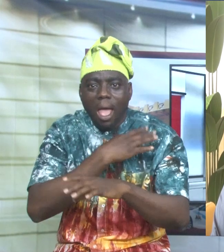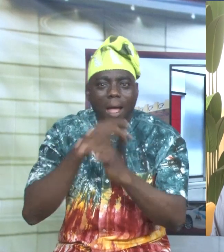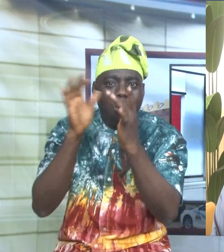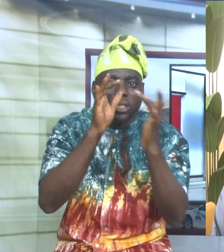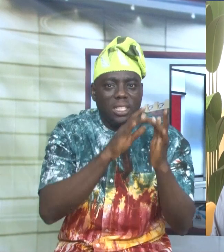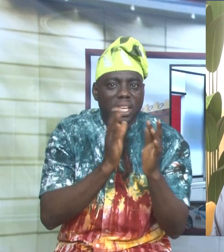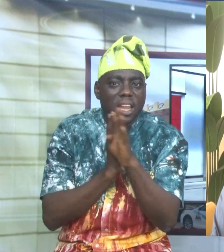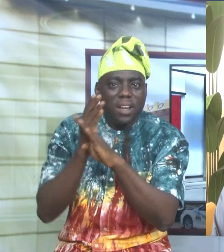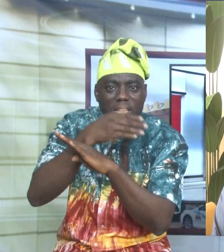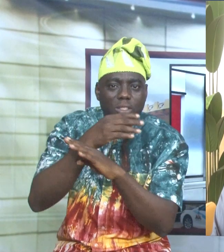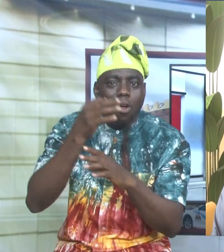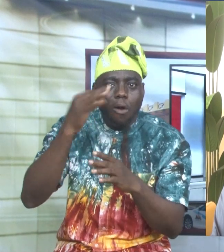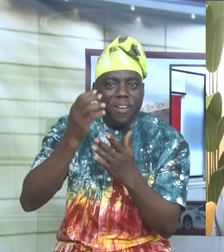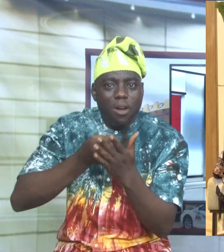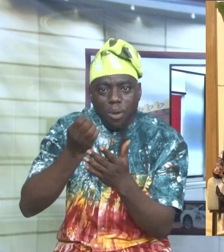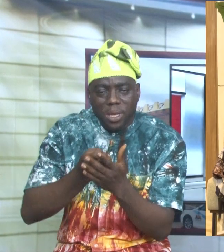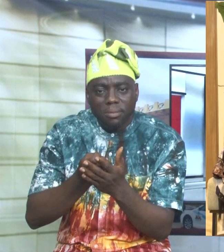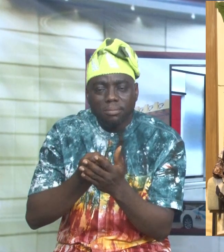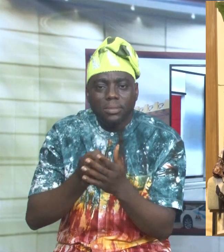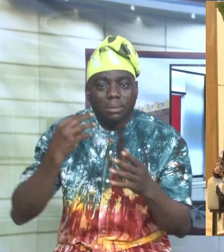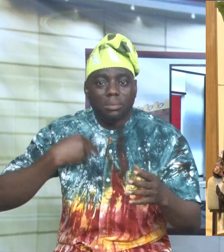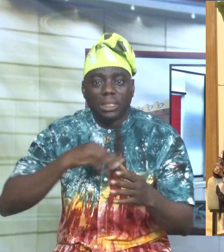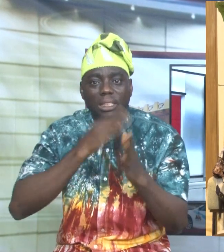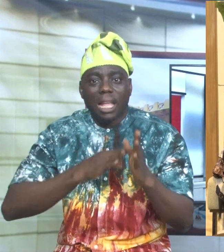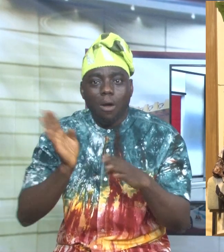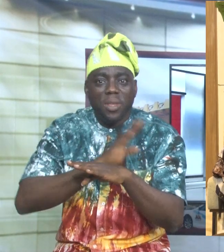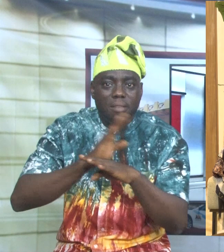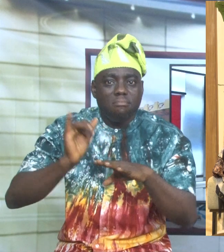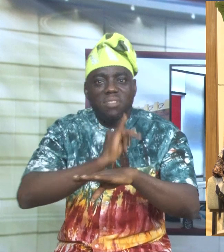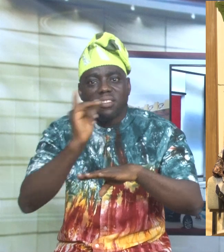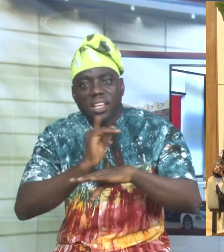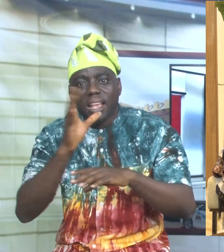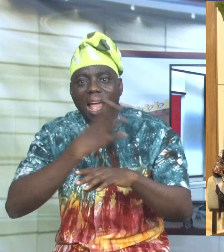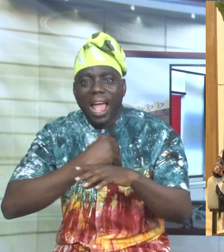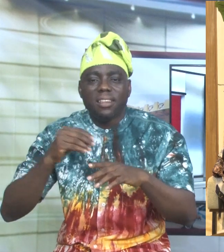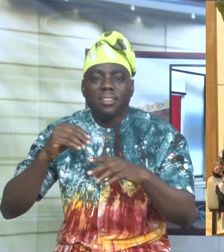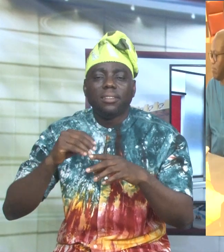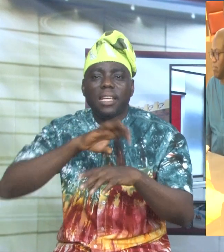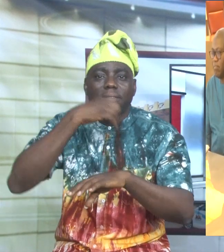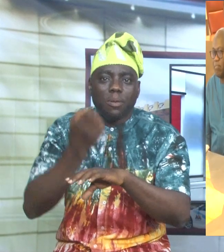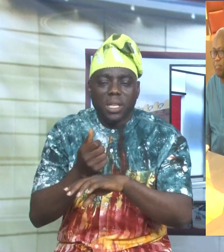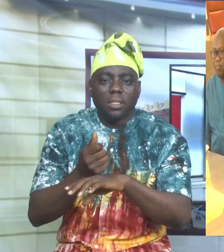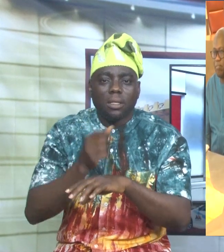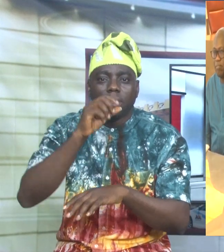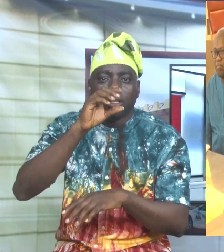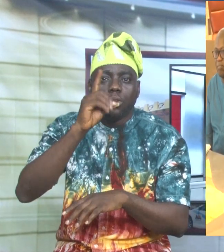diversification of the economy. The Minister of Trade, Industry, and Investment, Doris Azuka Anite,